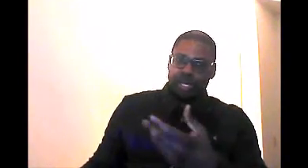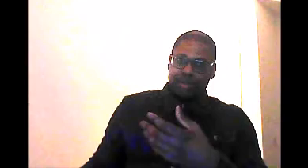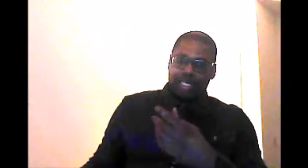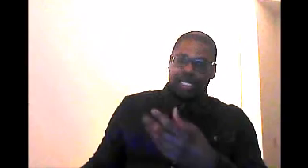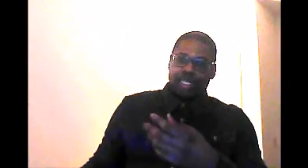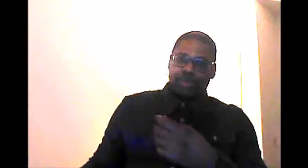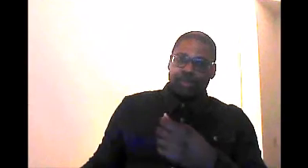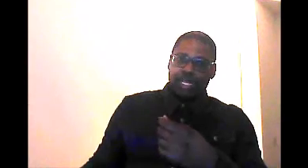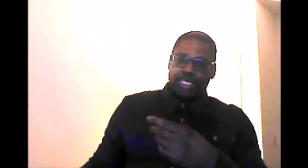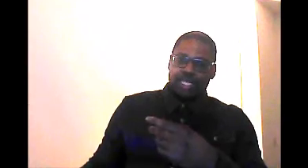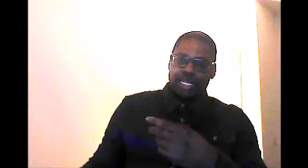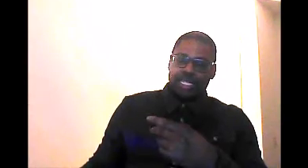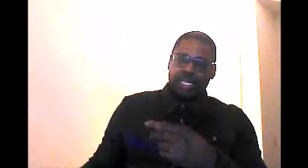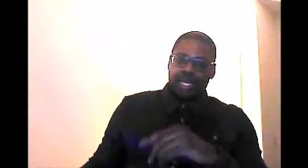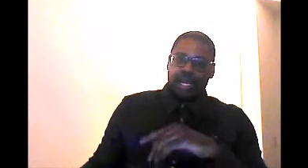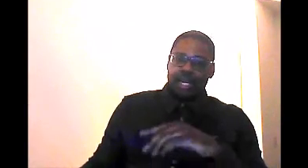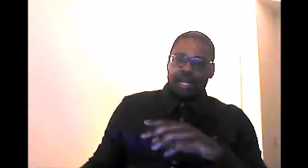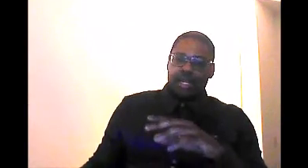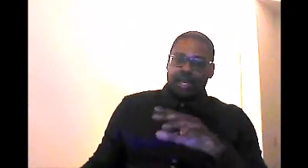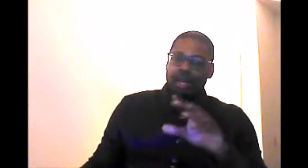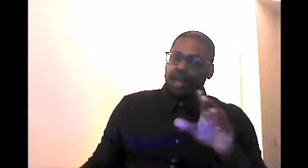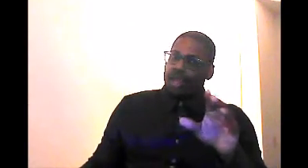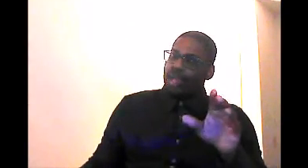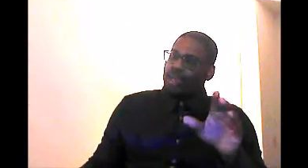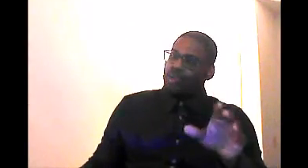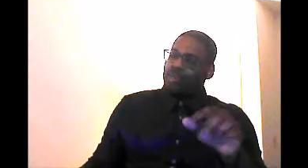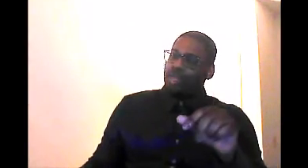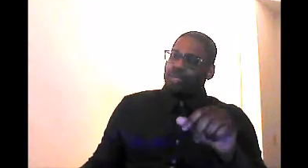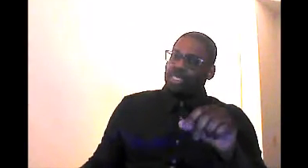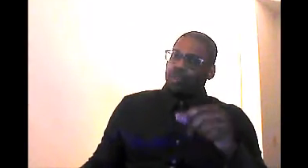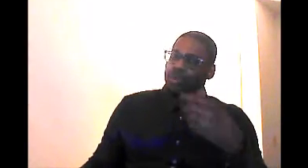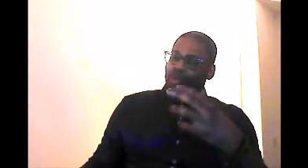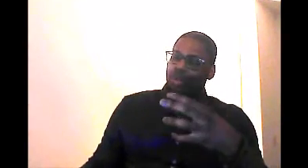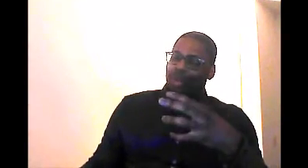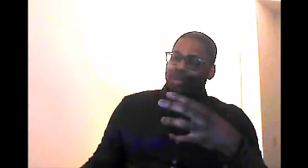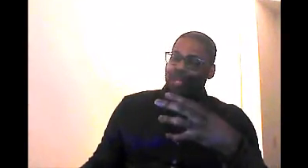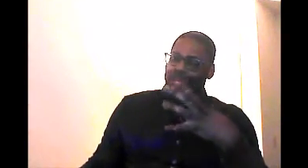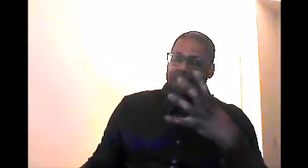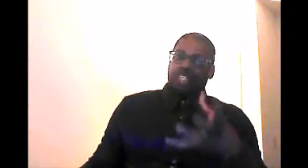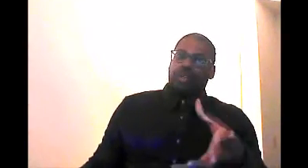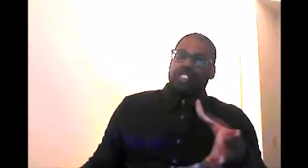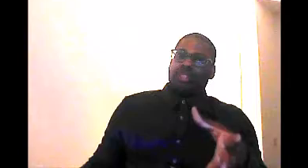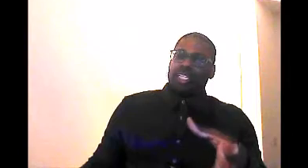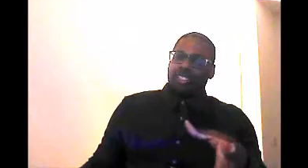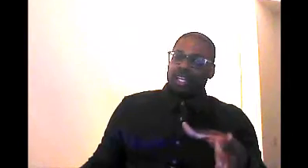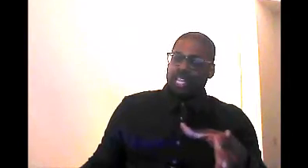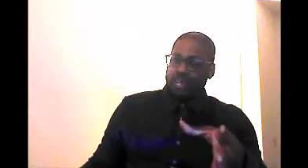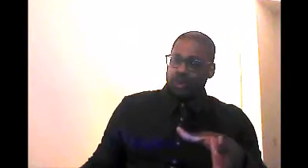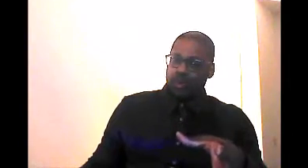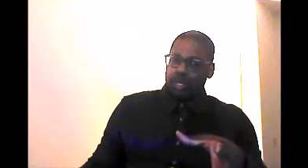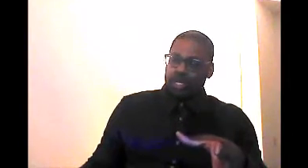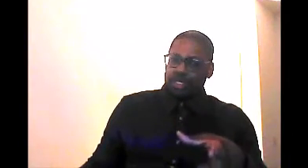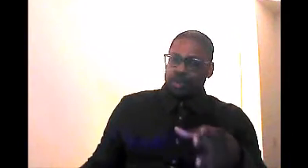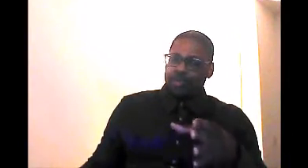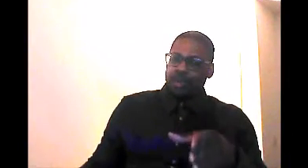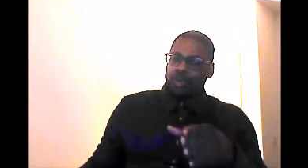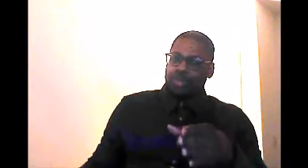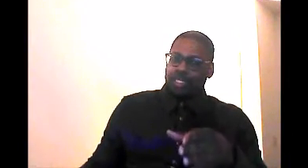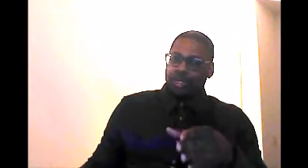Sometimes they deal with test anxiety. And you could be in a position where maybe you hear that, and it generates some test anxiety in you. So, if you go to a place